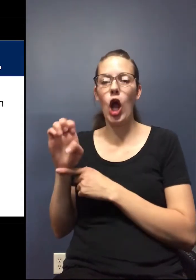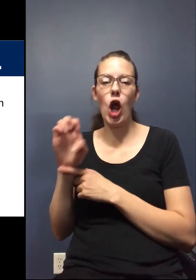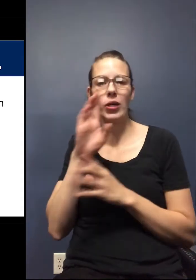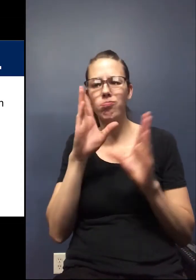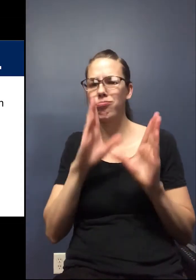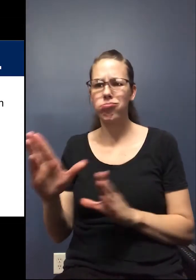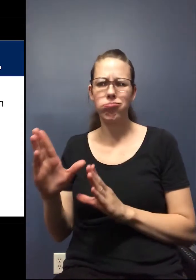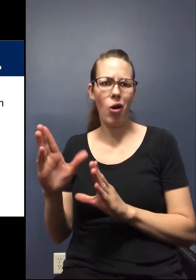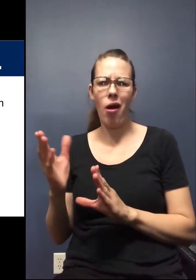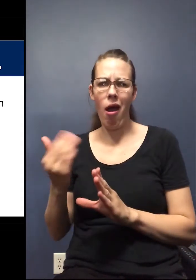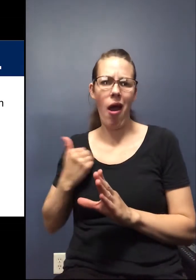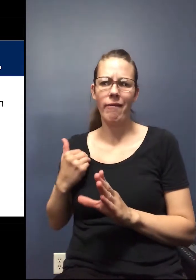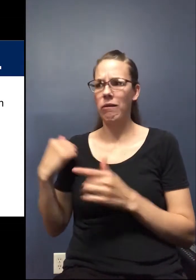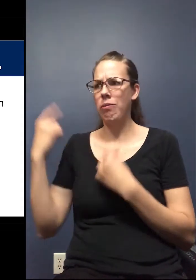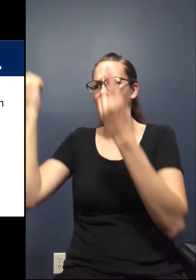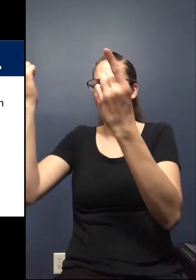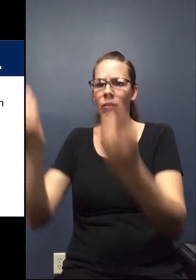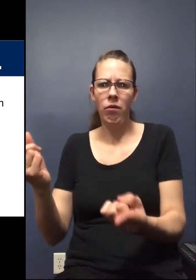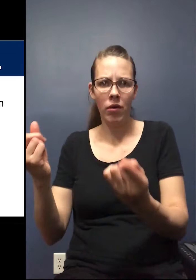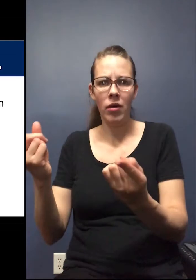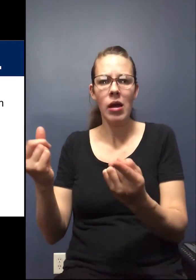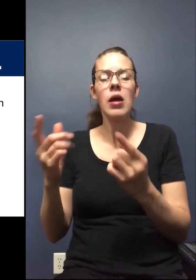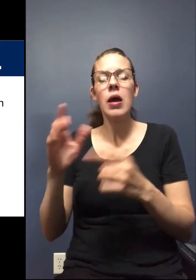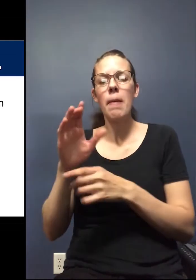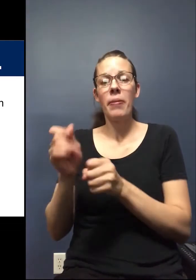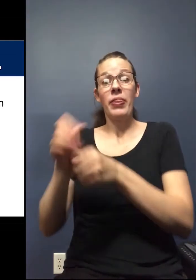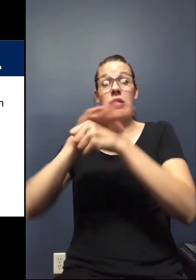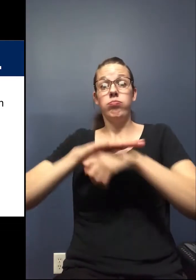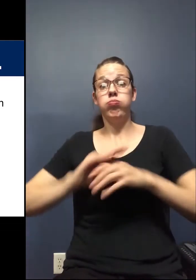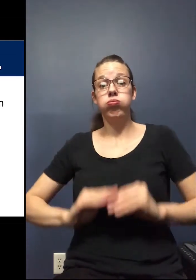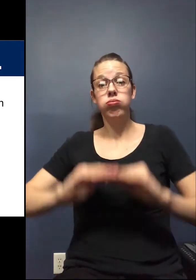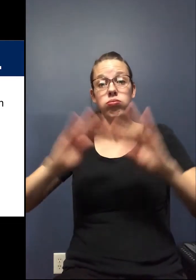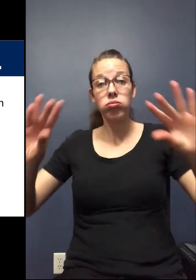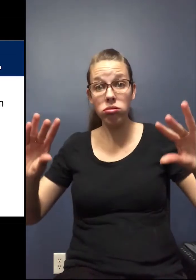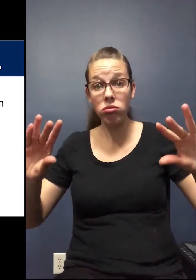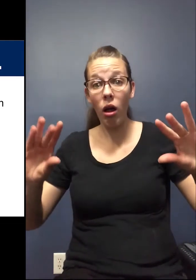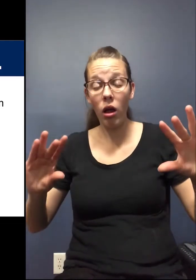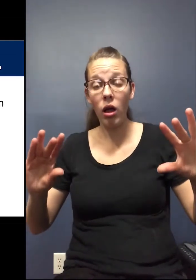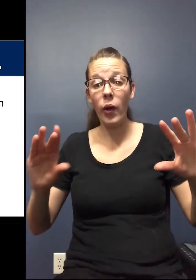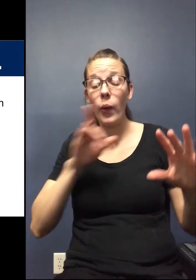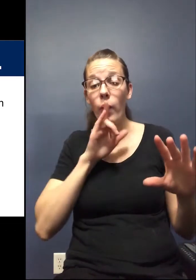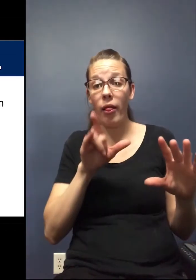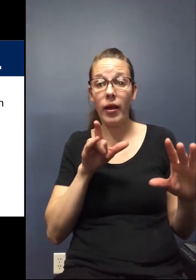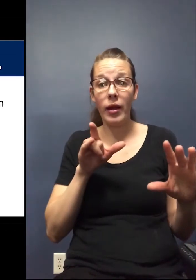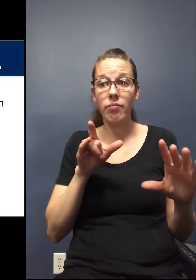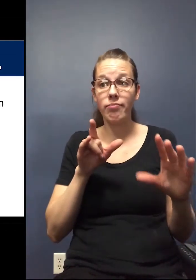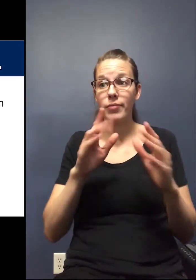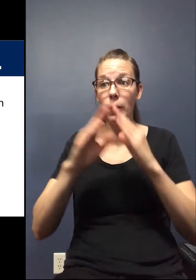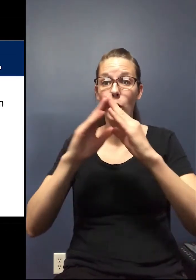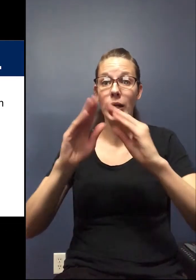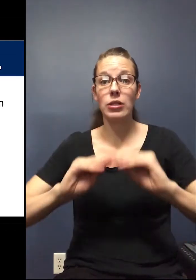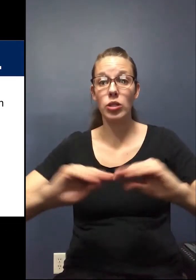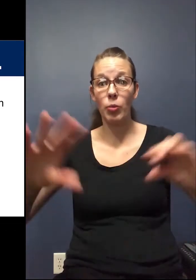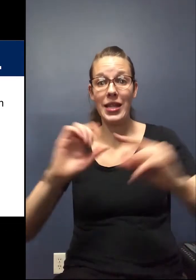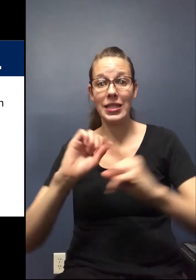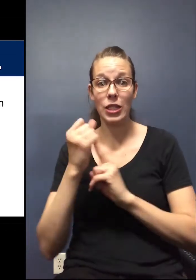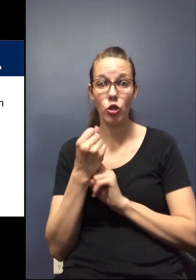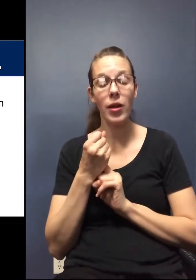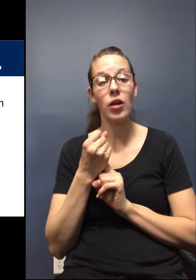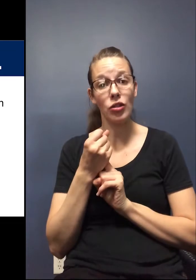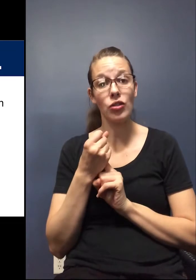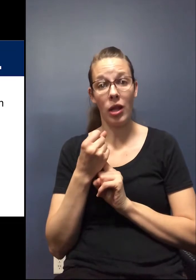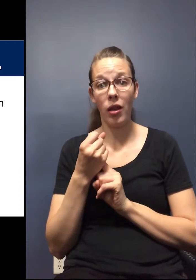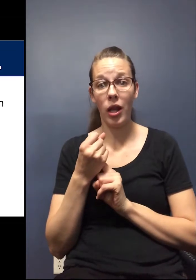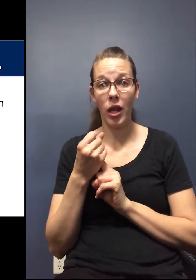BRE strategy, but when this COVID-19 outbreak began to really move into a community spread scenario,